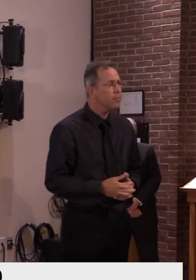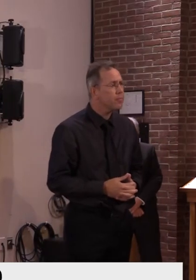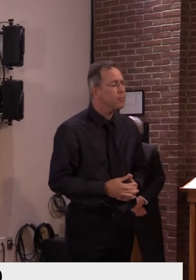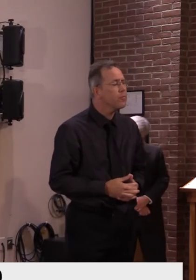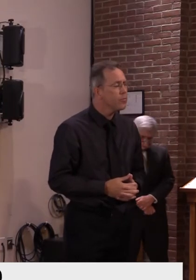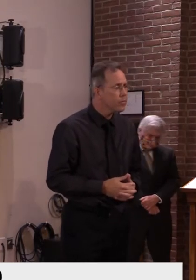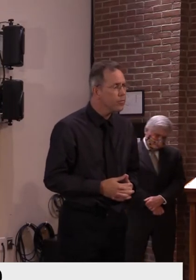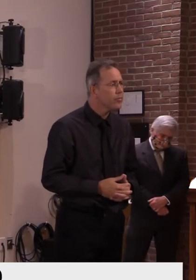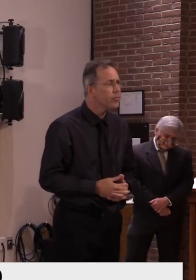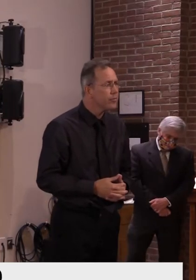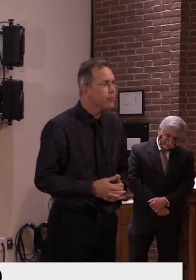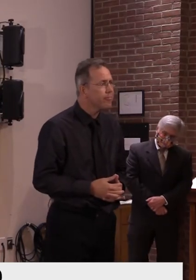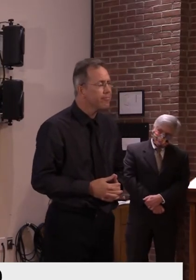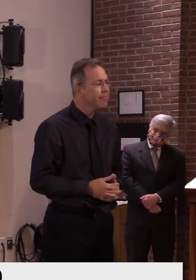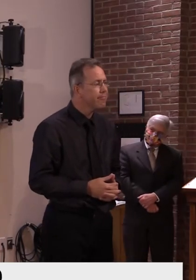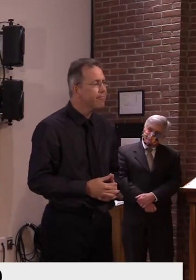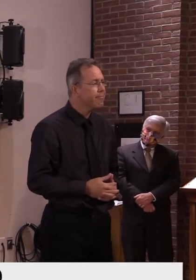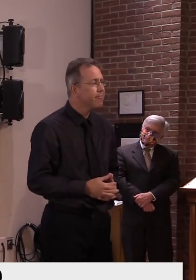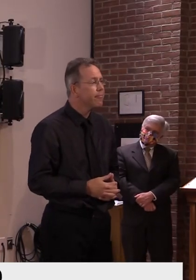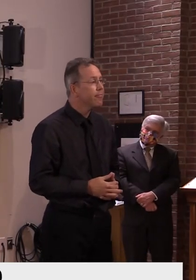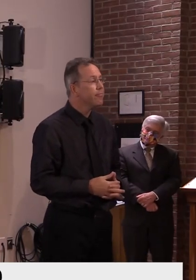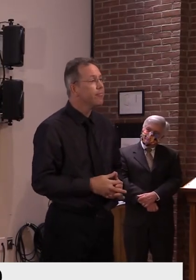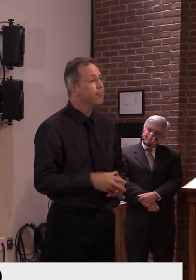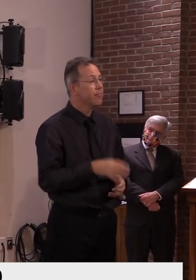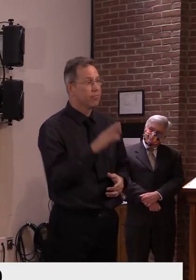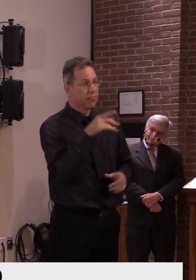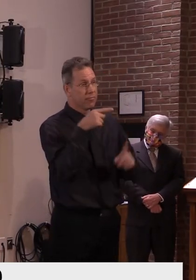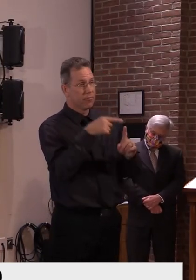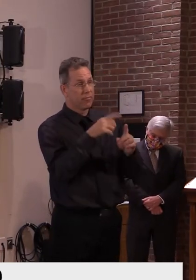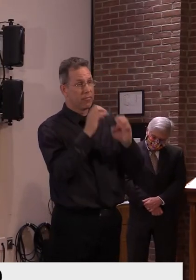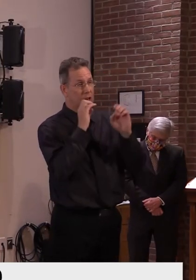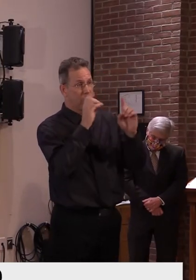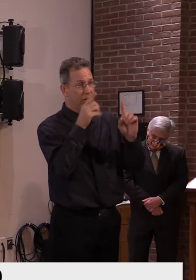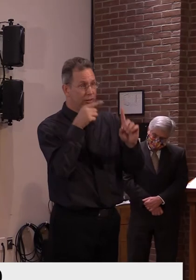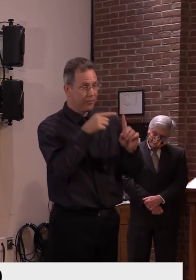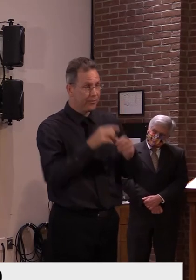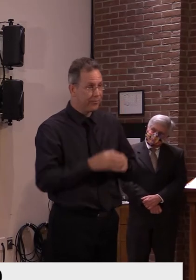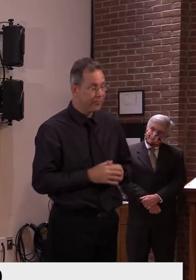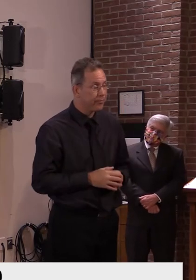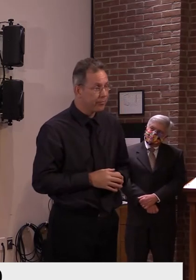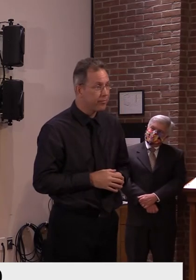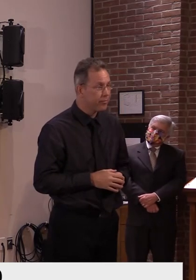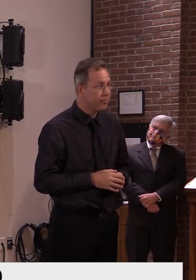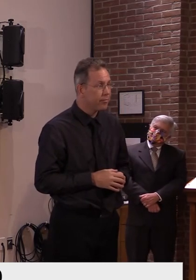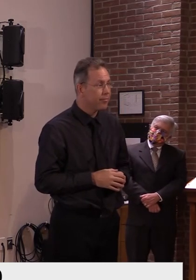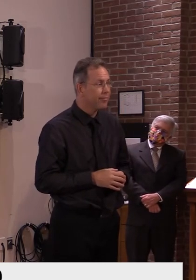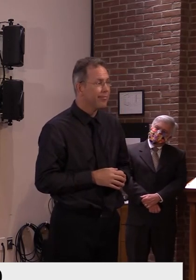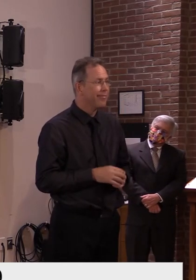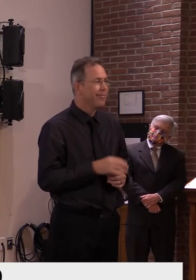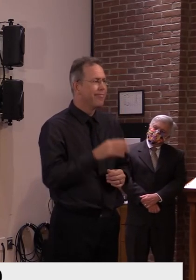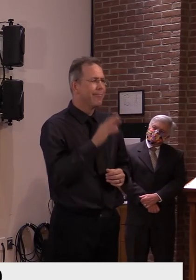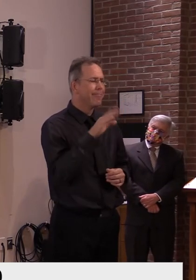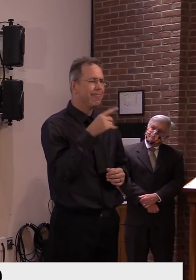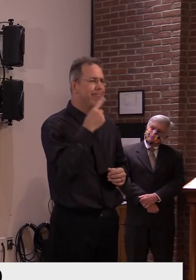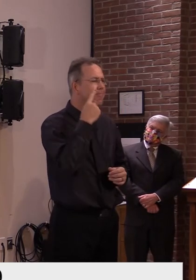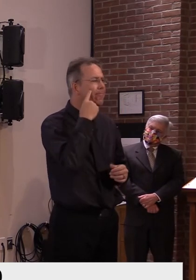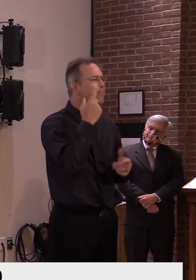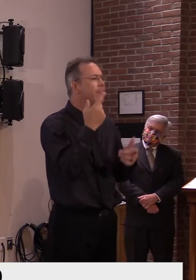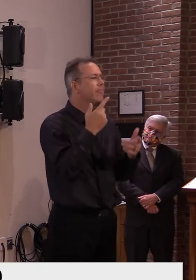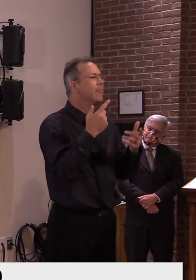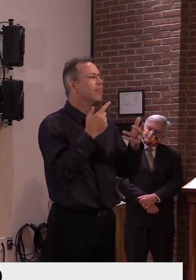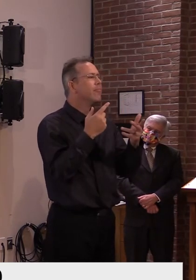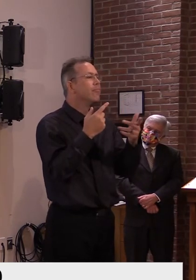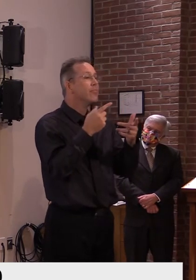just on the point about education, uh, we mentioned this previously, but, you know, when we look at how many interactions there are with the travel map, generally